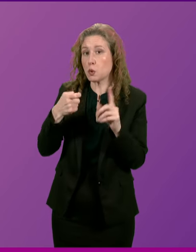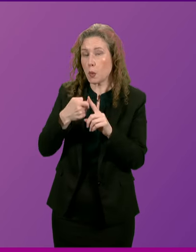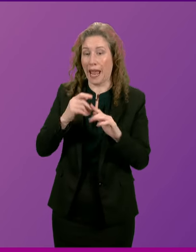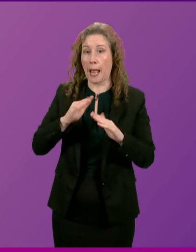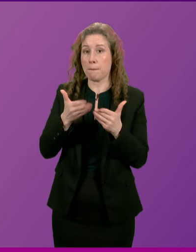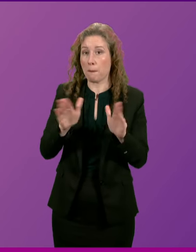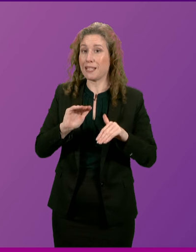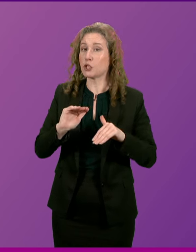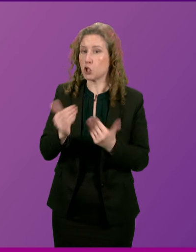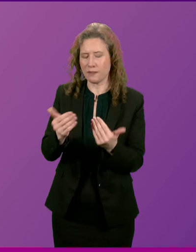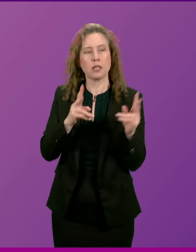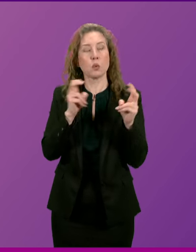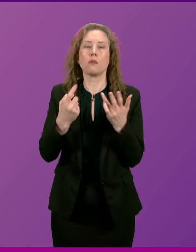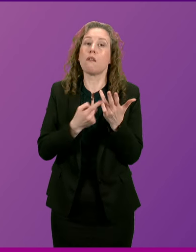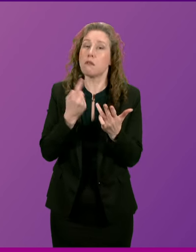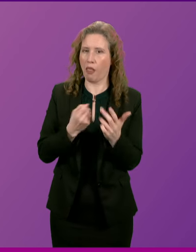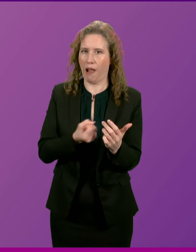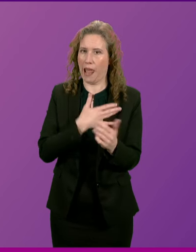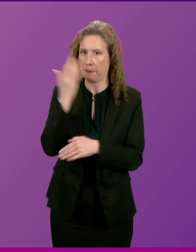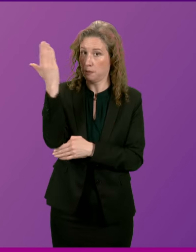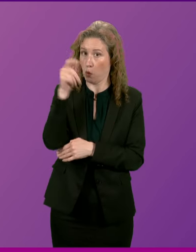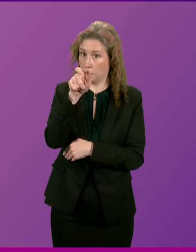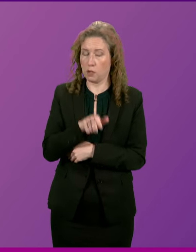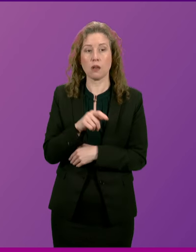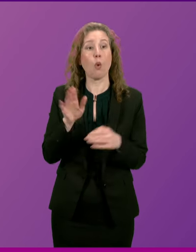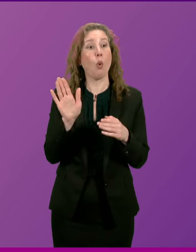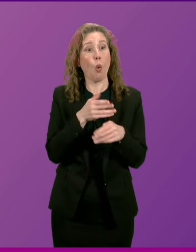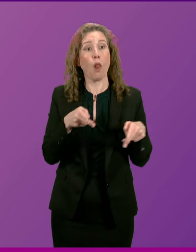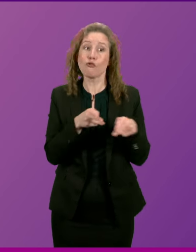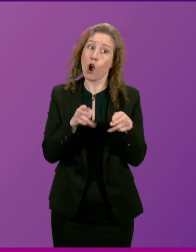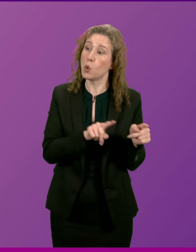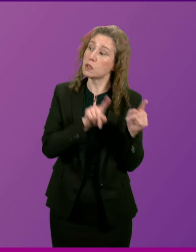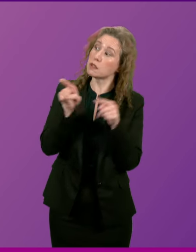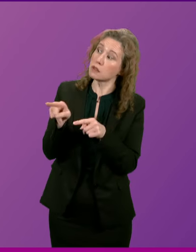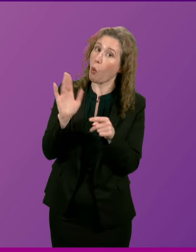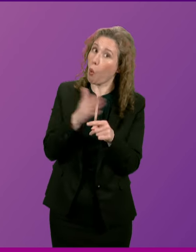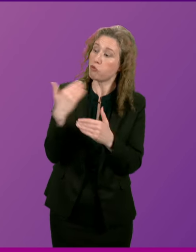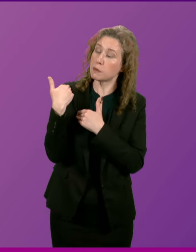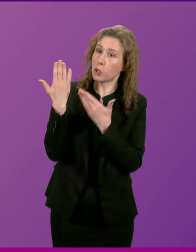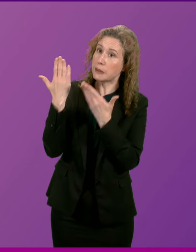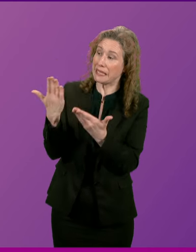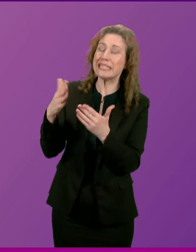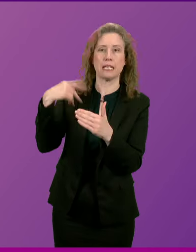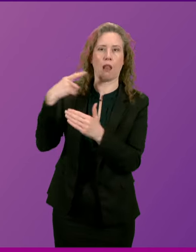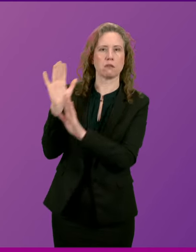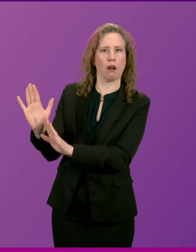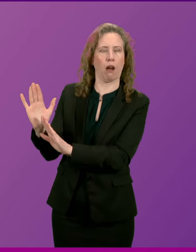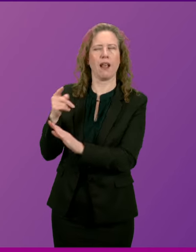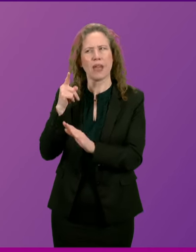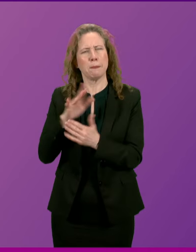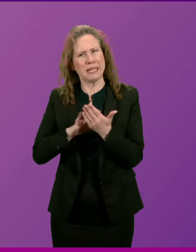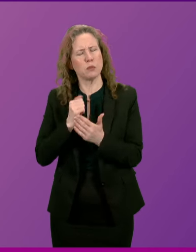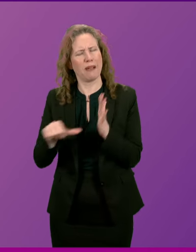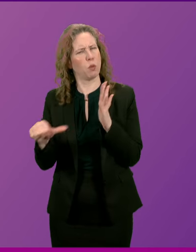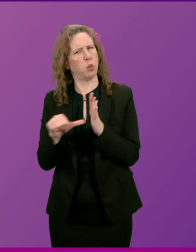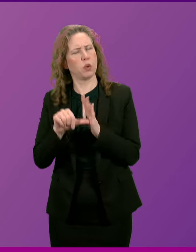services. And to quote another Labour spokesperson, all roads lead back to Westminster. And therefore there is profoundly difficult choices